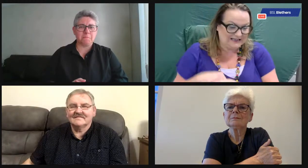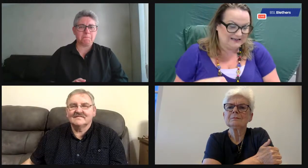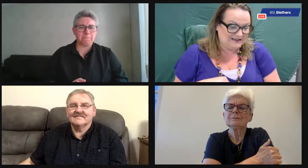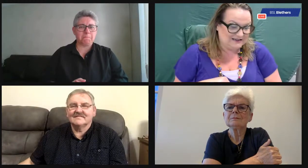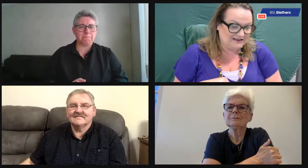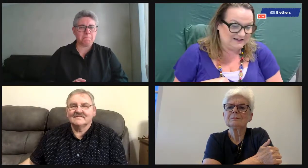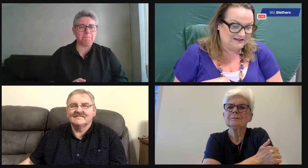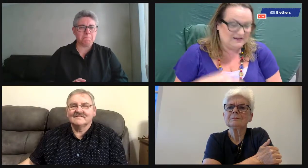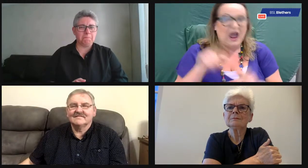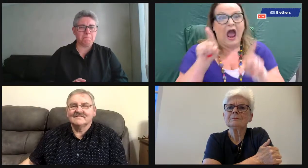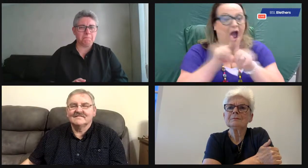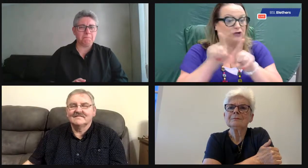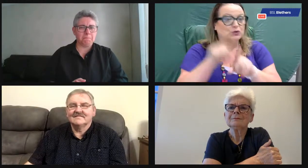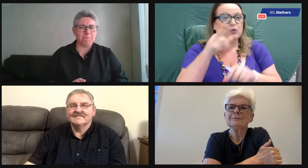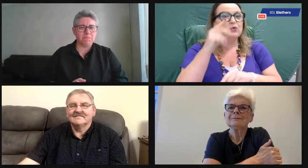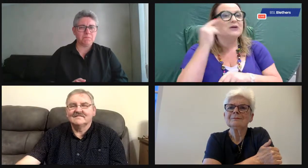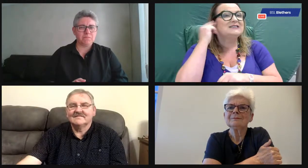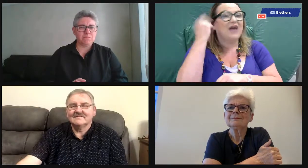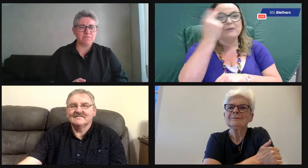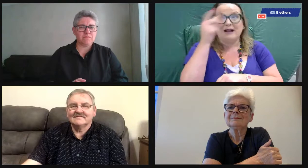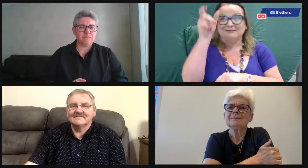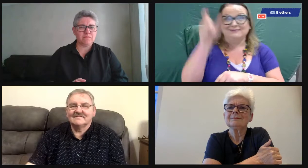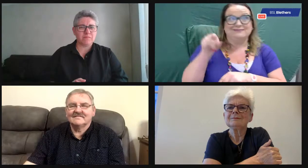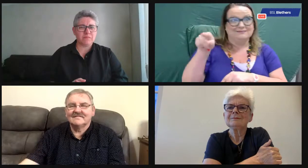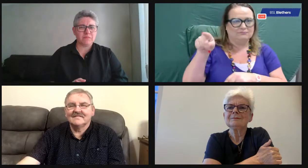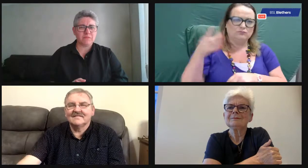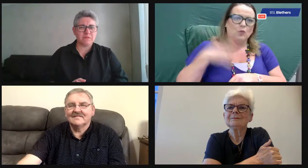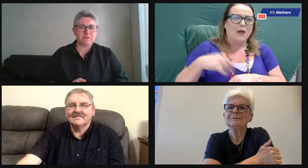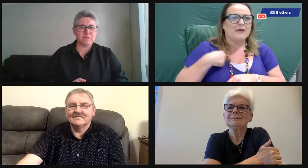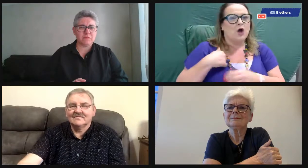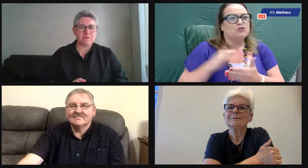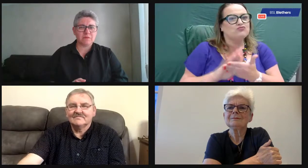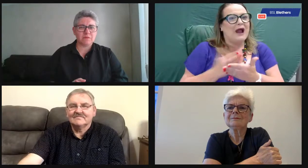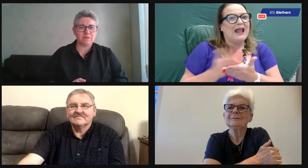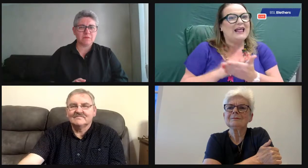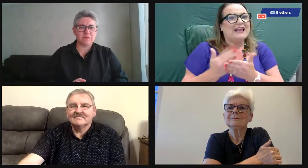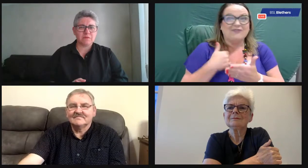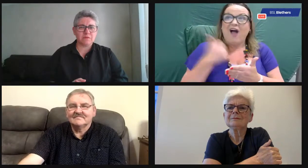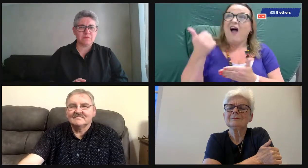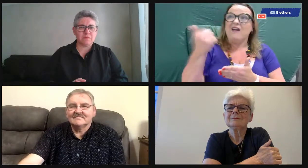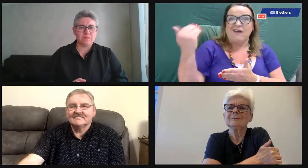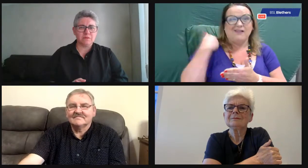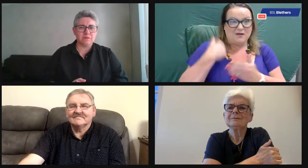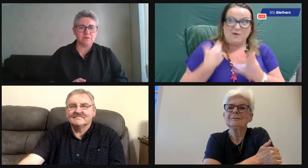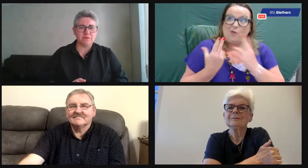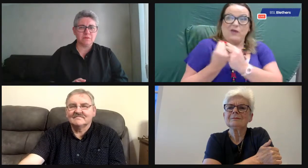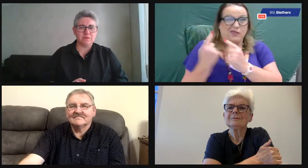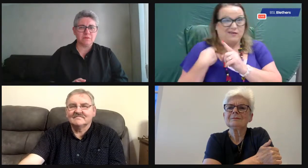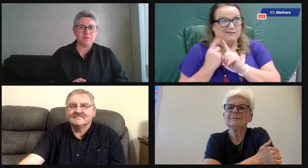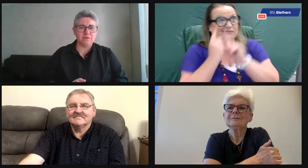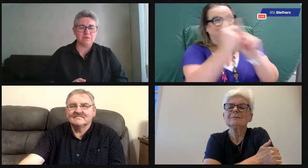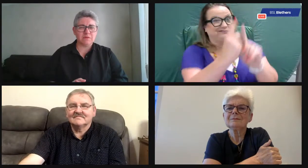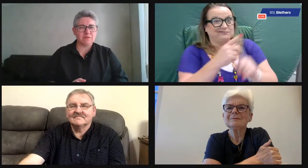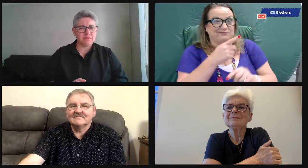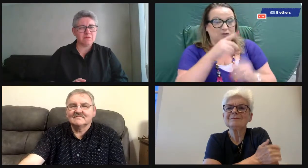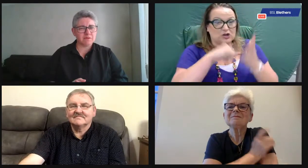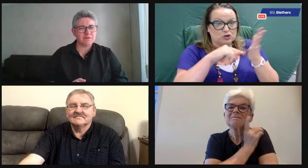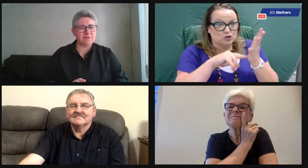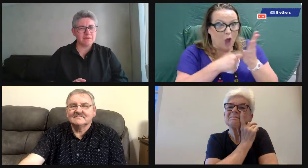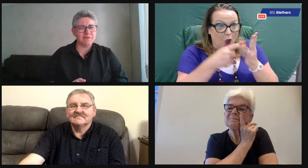committee of each of those clubs as well. But also the deaf-blind person wanted me to go with her